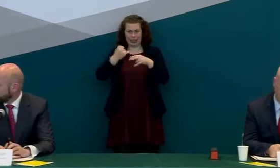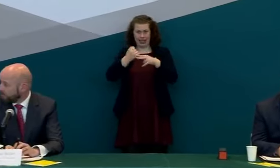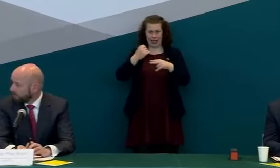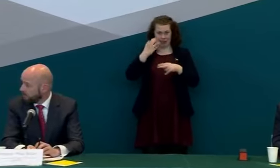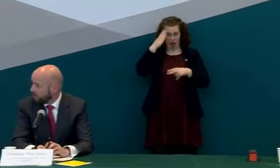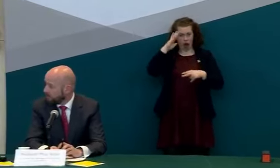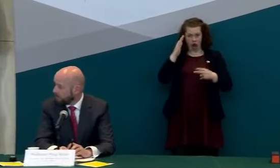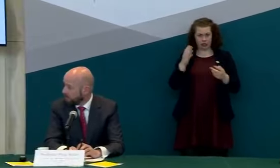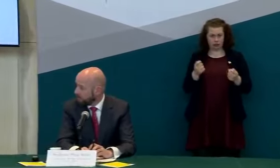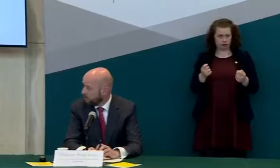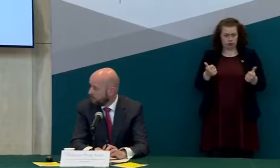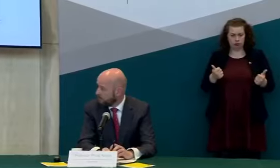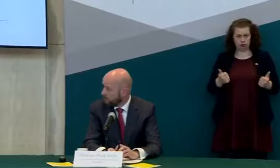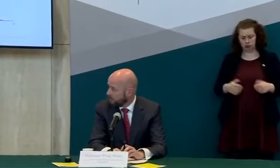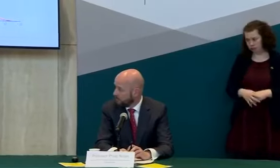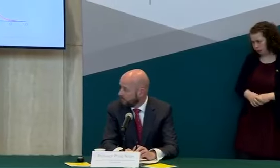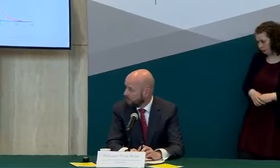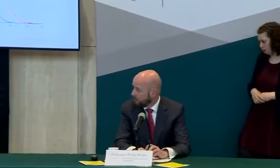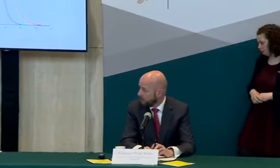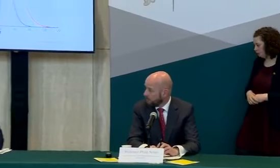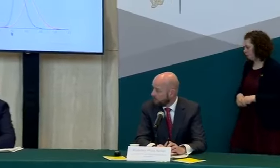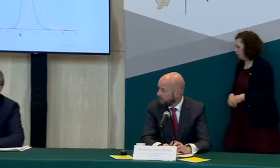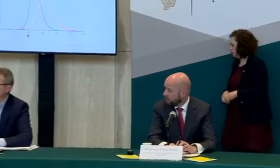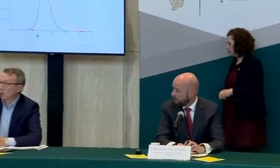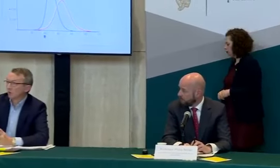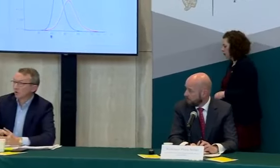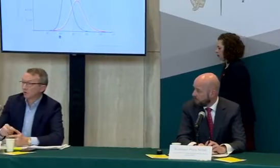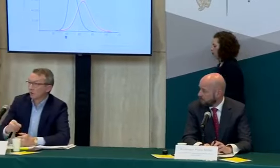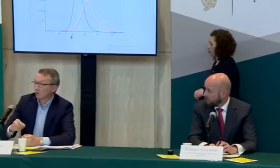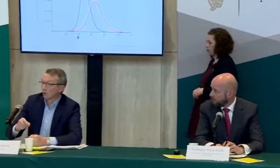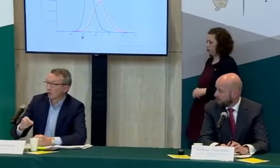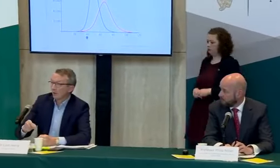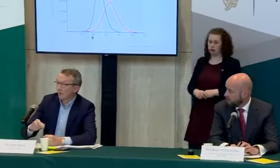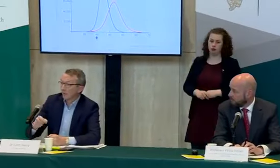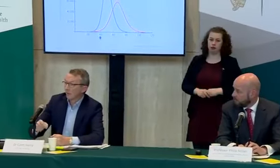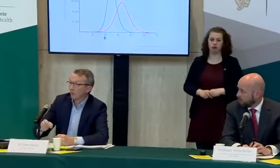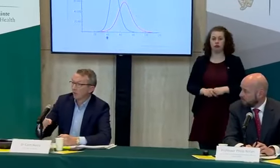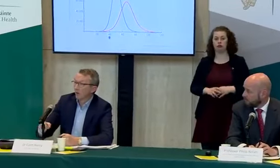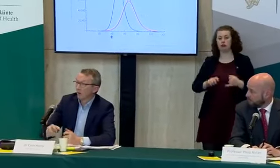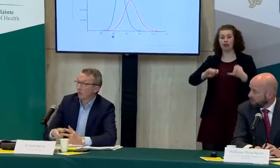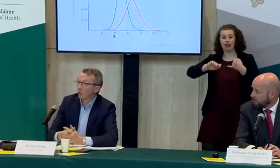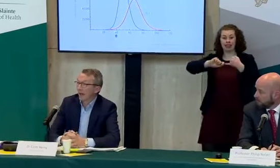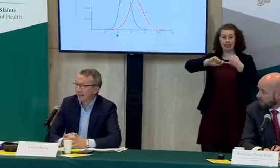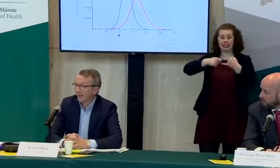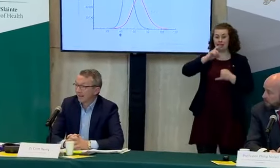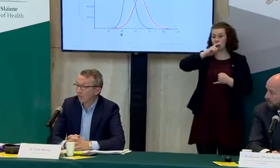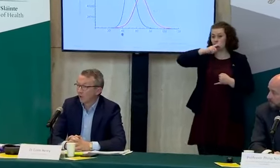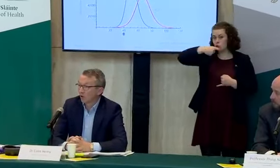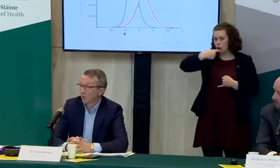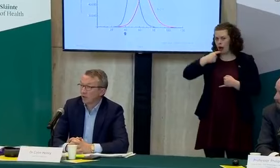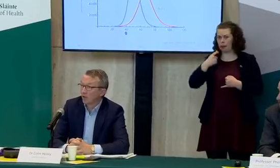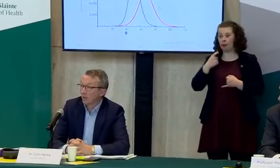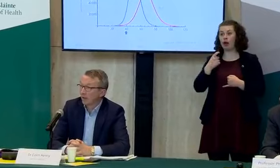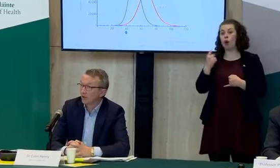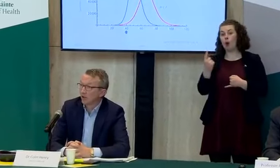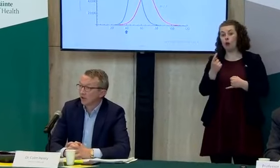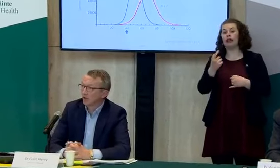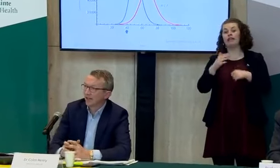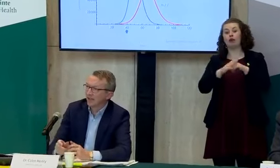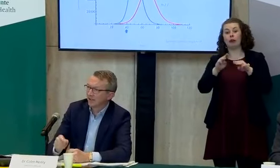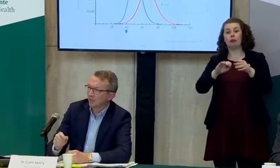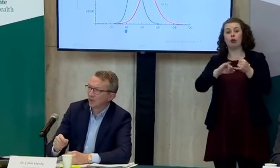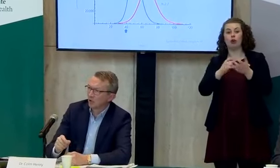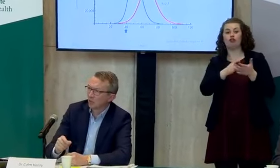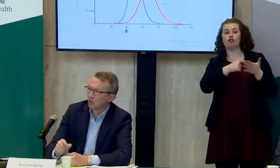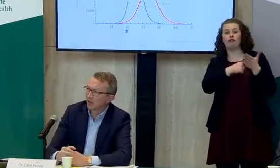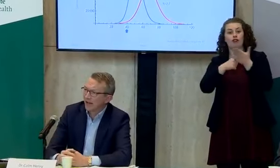just um the the the numbers test or swabbed as a function for many people are referred through the health link process by gps and since